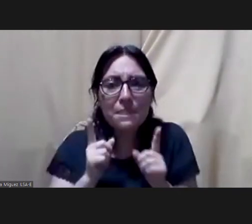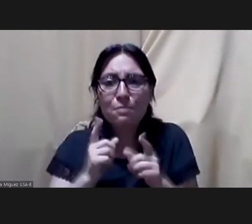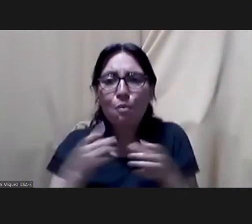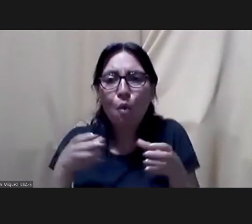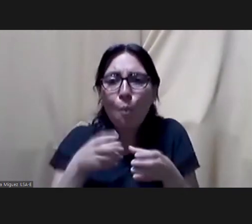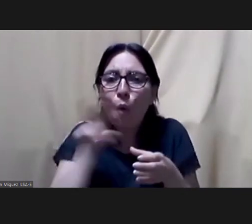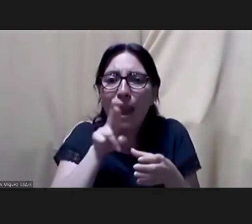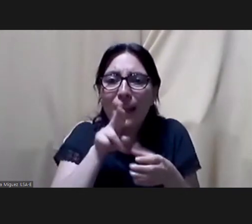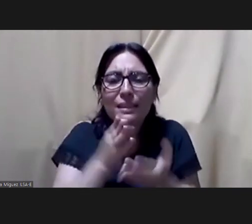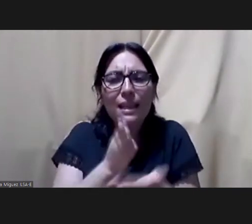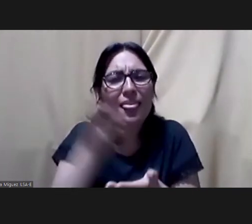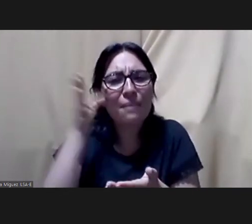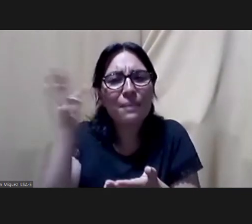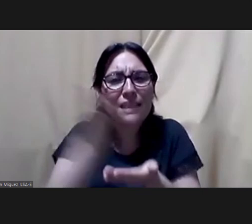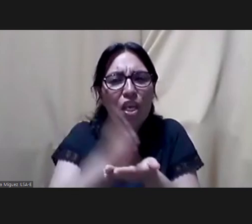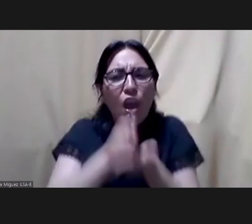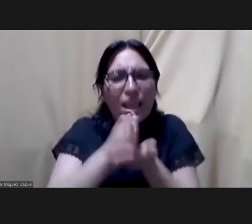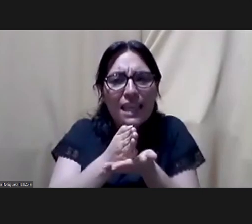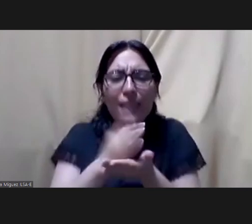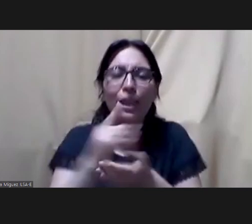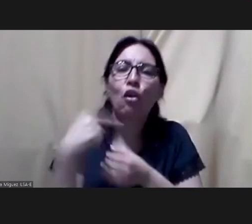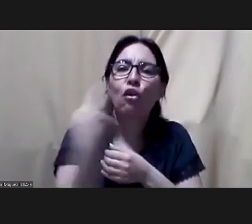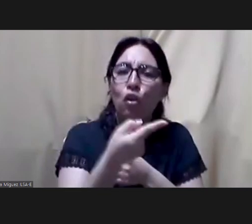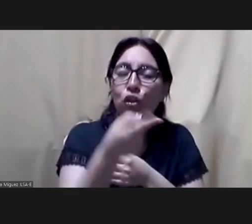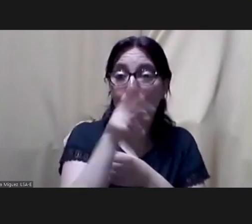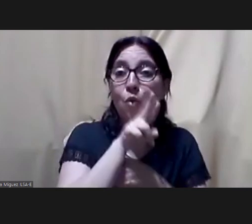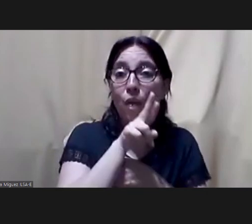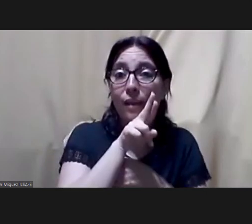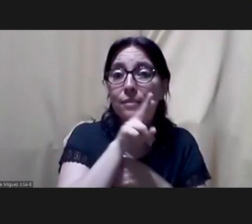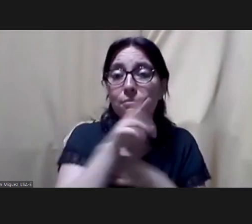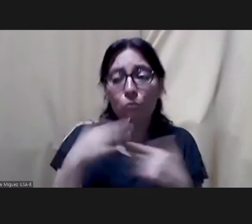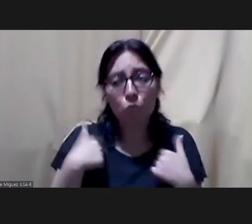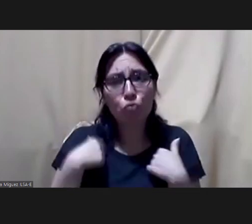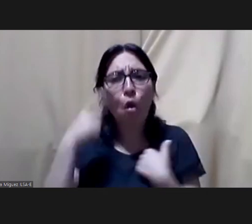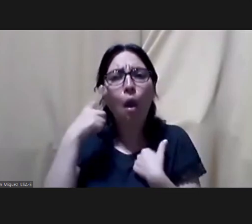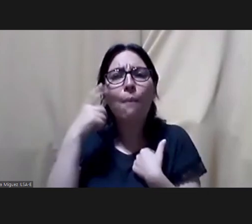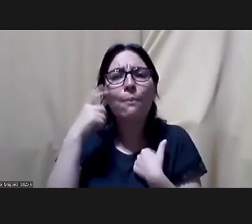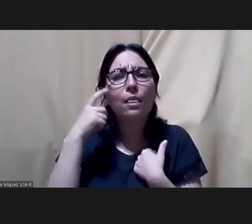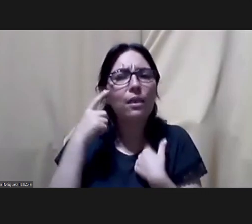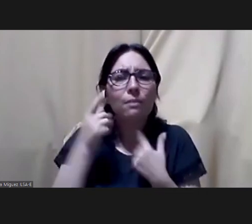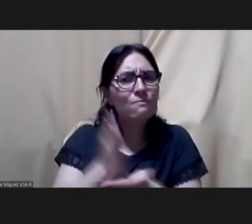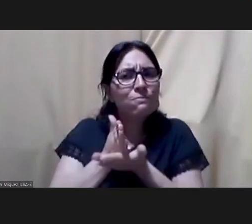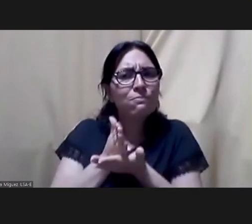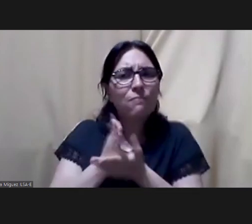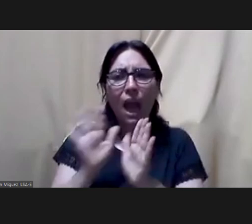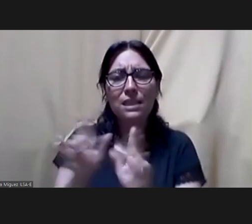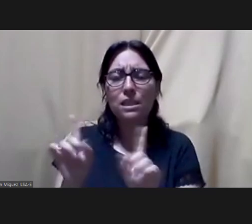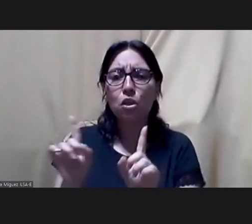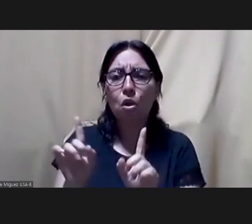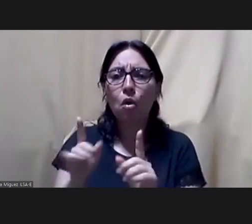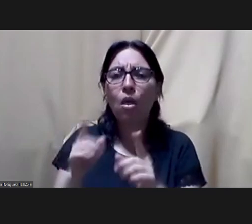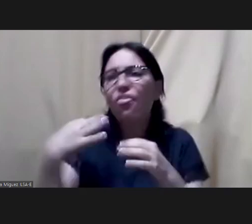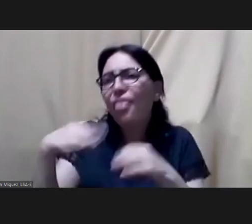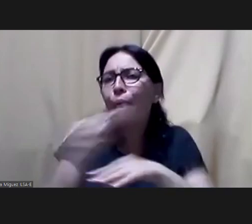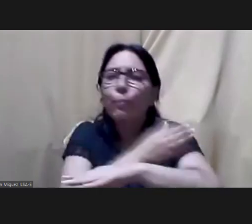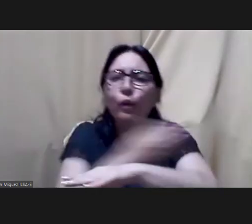much we are asking from ourselves and in my case i'm trying not to be so demanding and to ask so much from women to